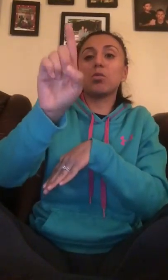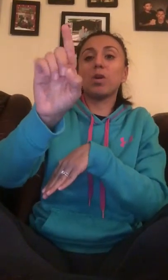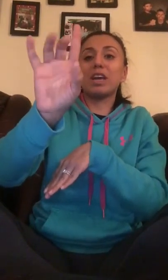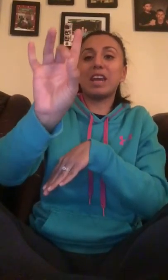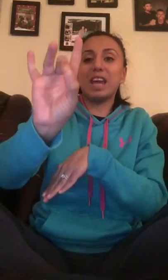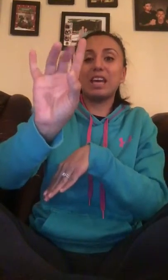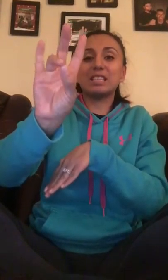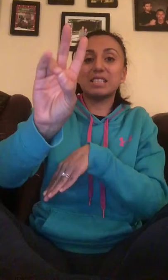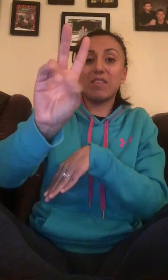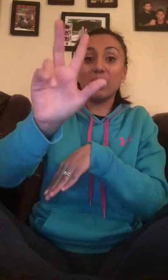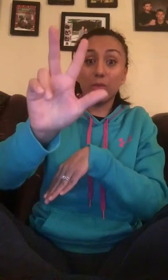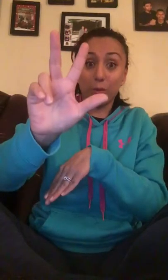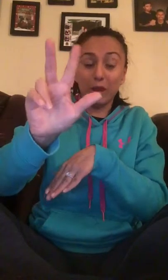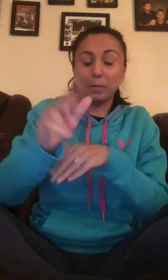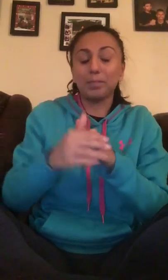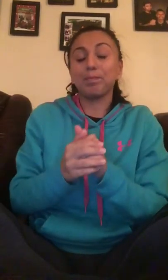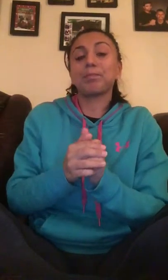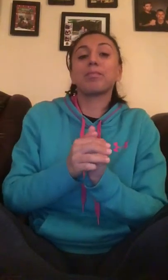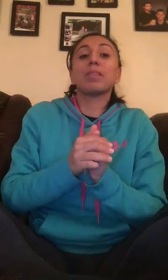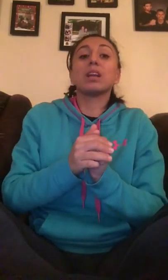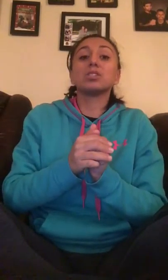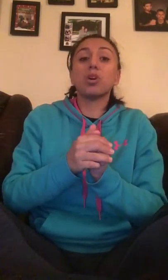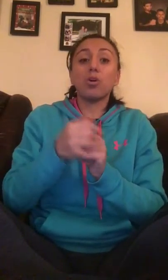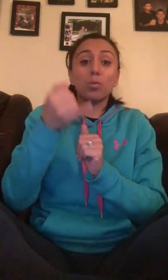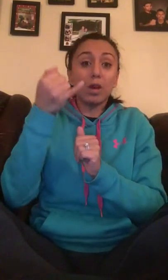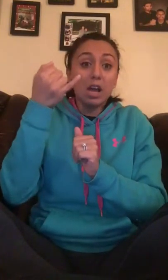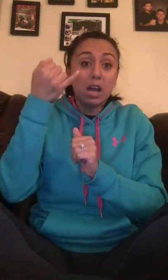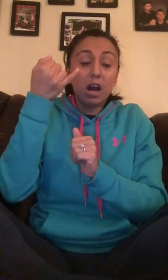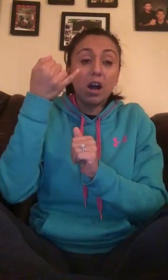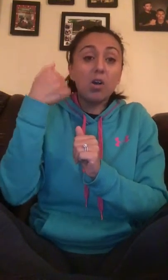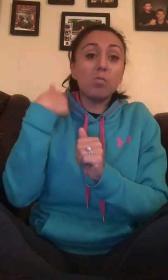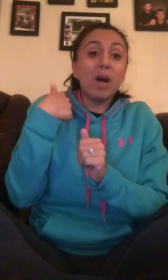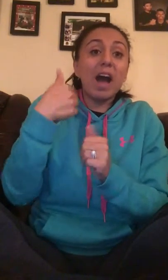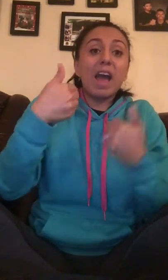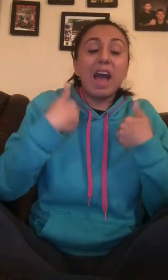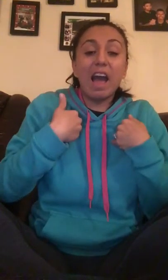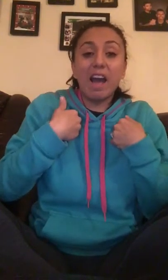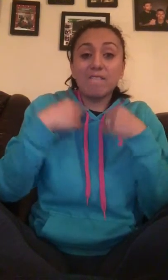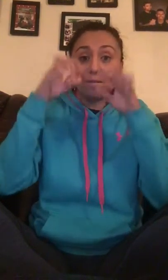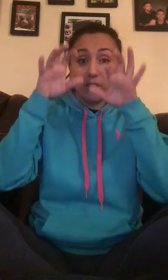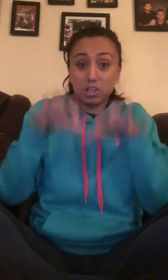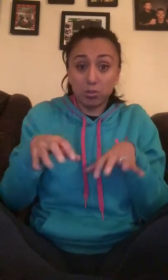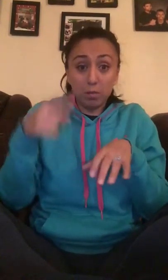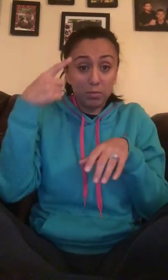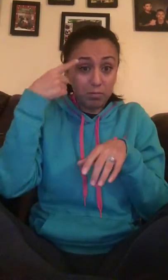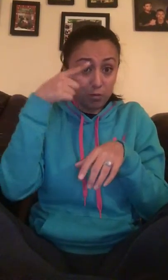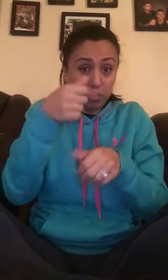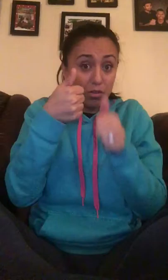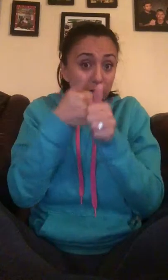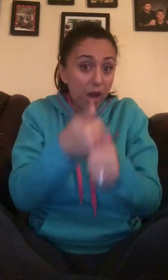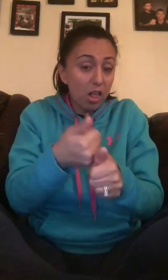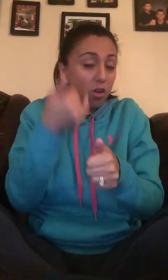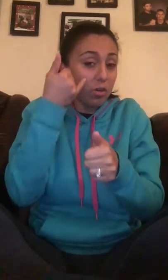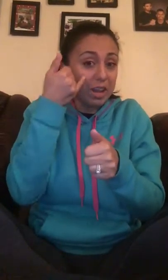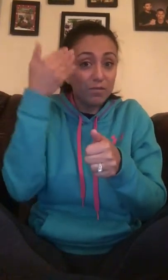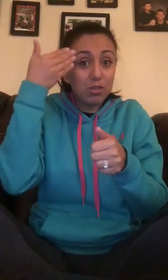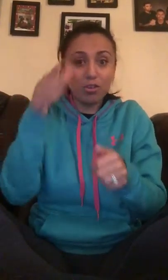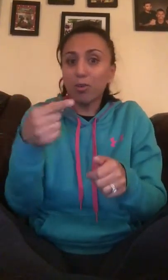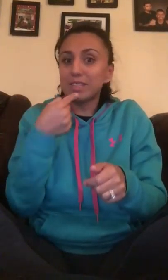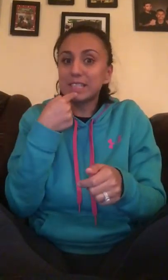1873. So, I have a script for you to follow if you don't know what to